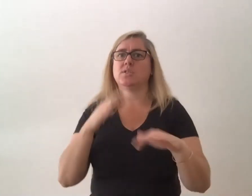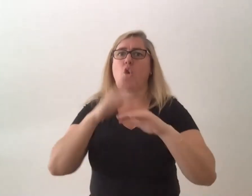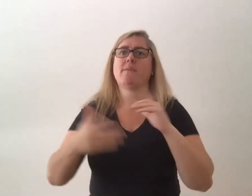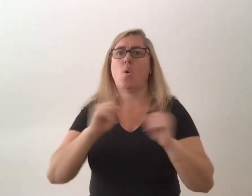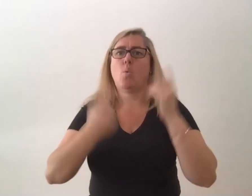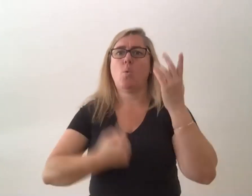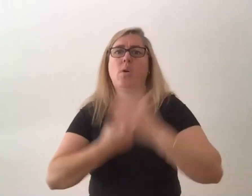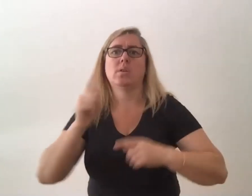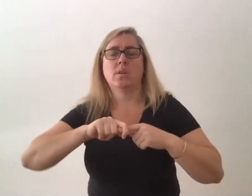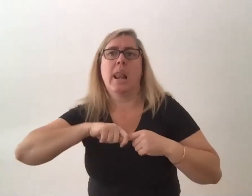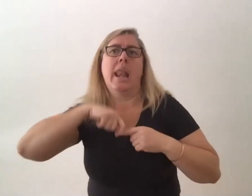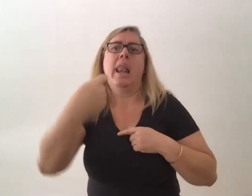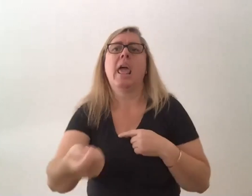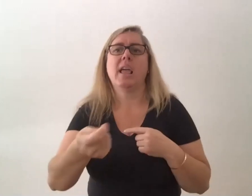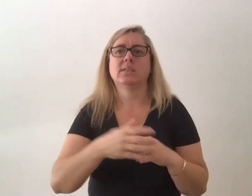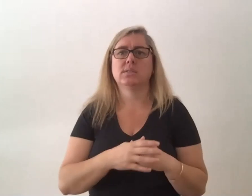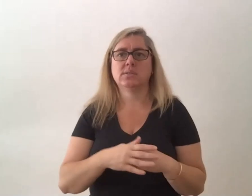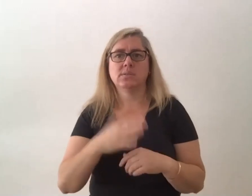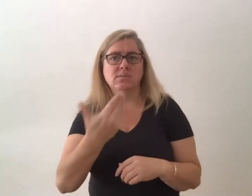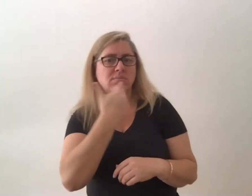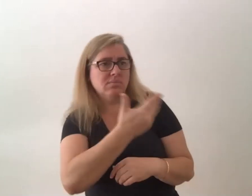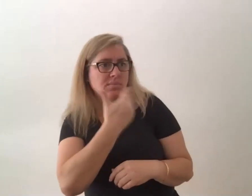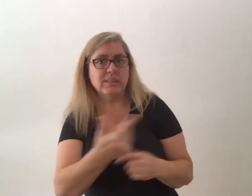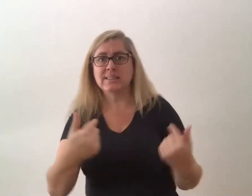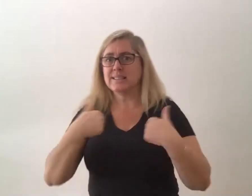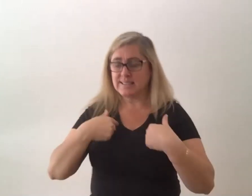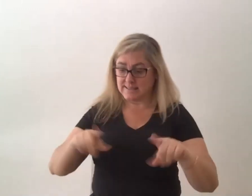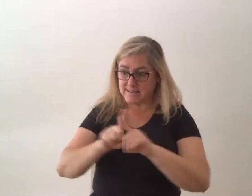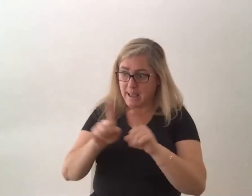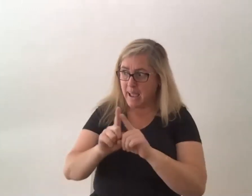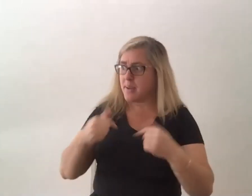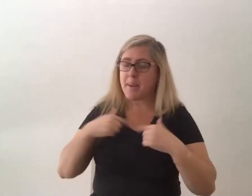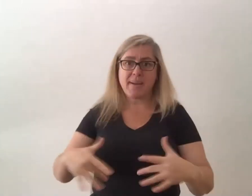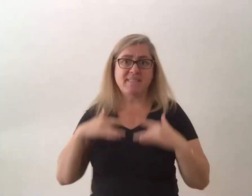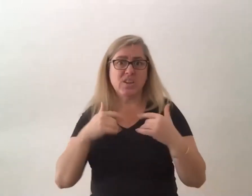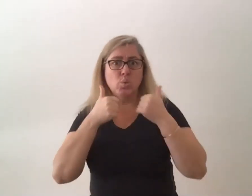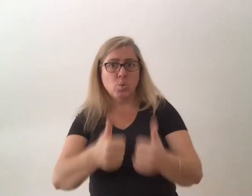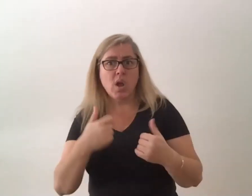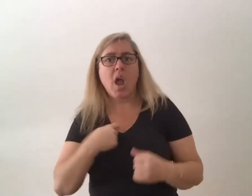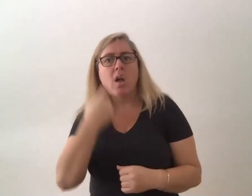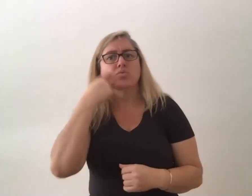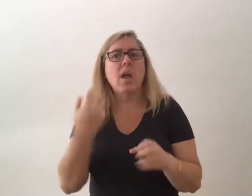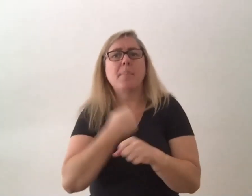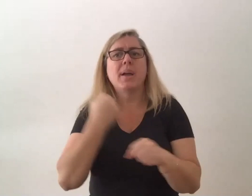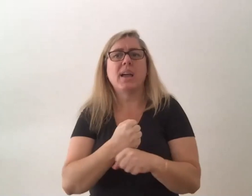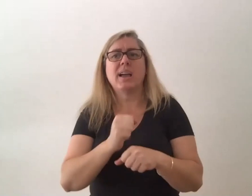thank you caroline yeah so am i i feel good about it like i tried to make a short film about a dog in a psych ward